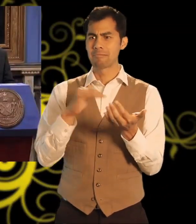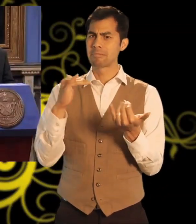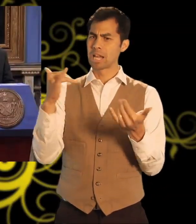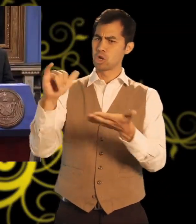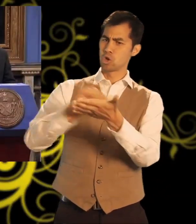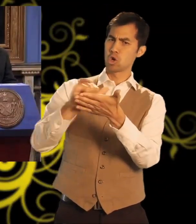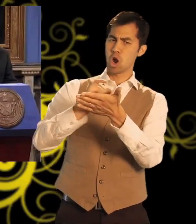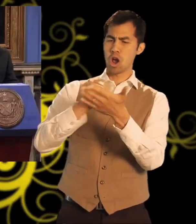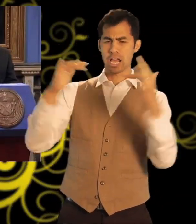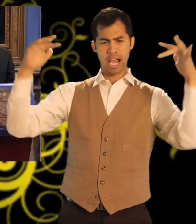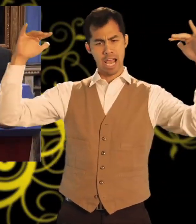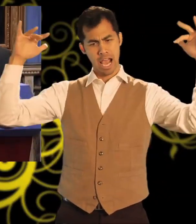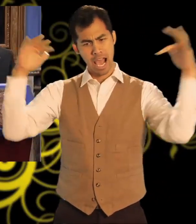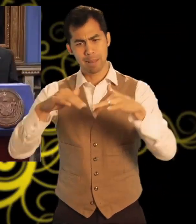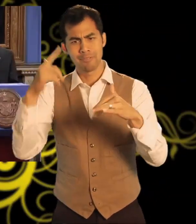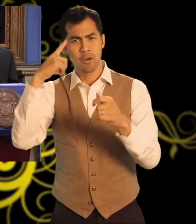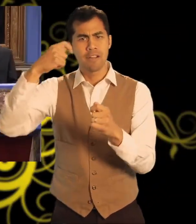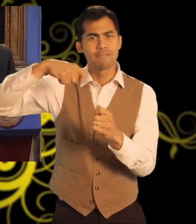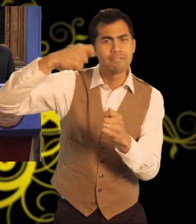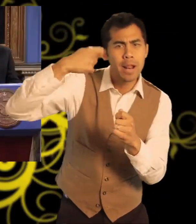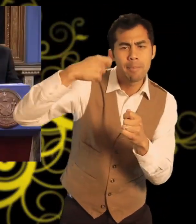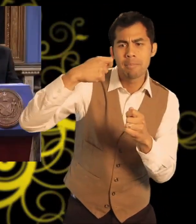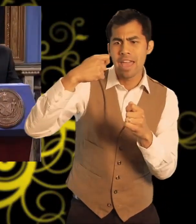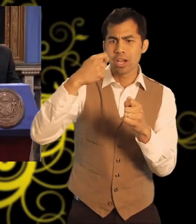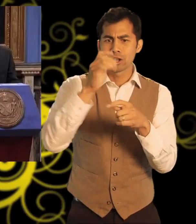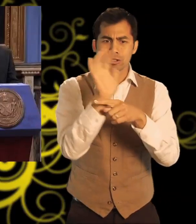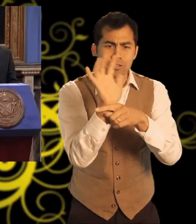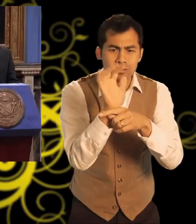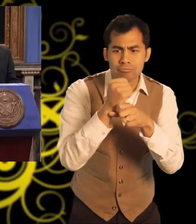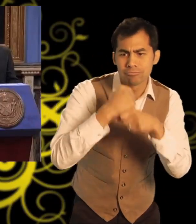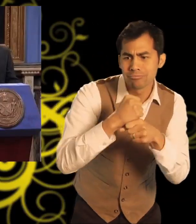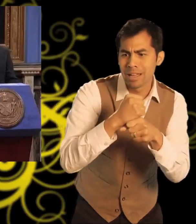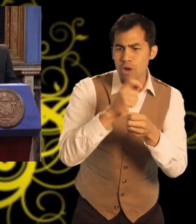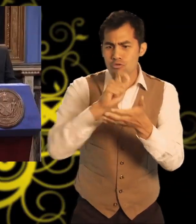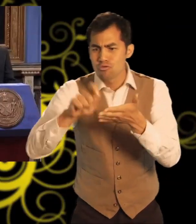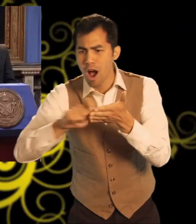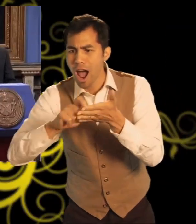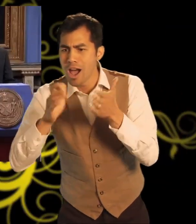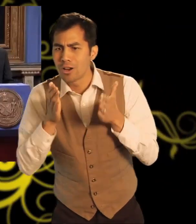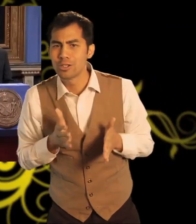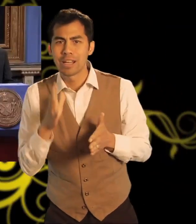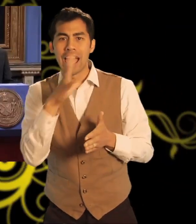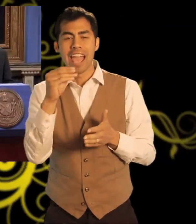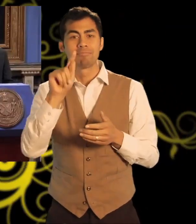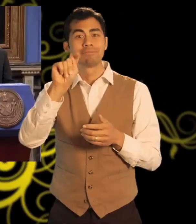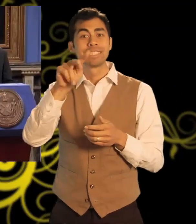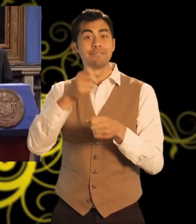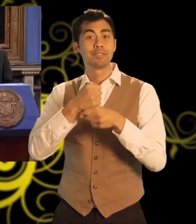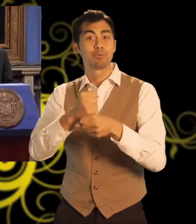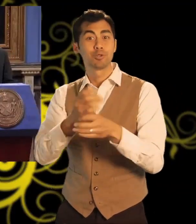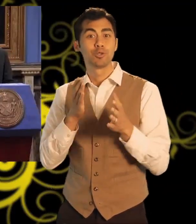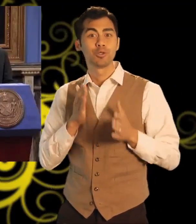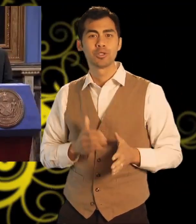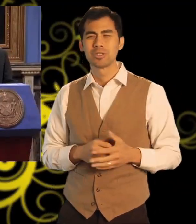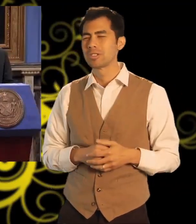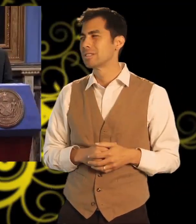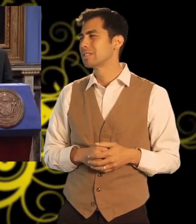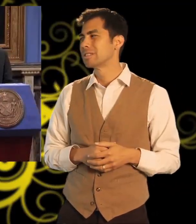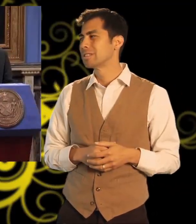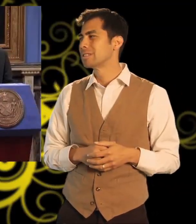Once again, New York is a mecca for filmmakers, musicians, writers, and television producers.